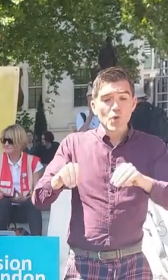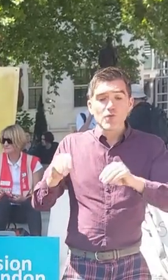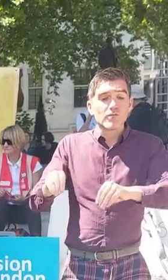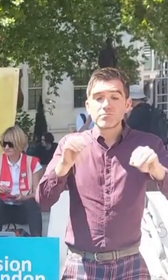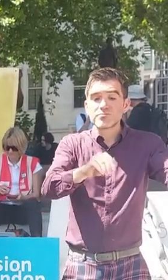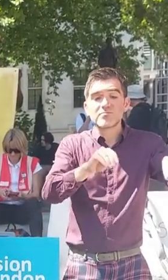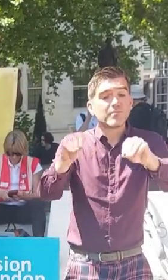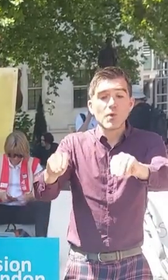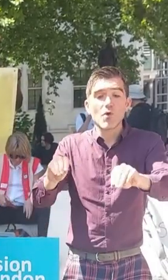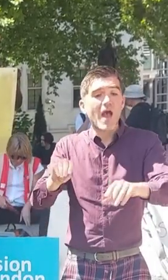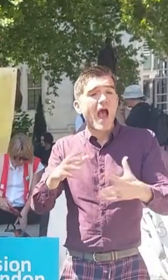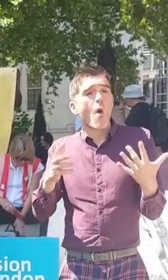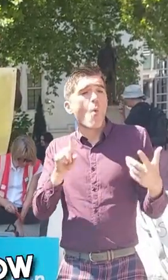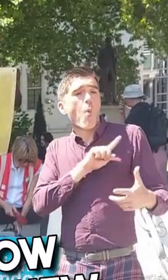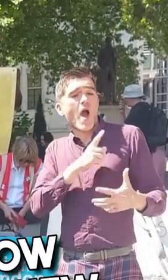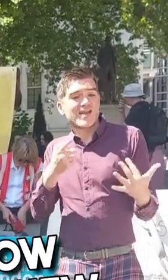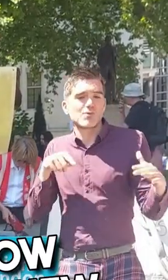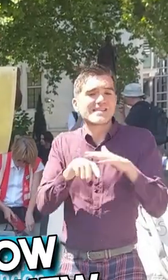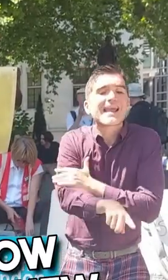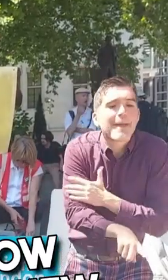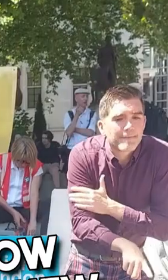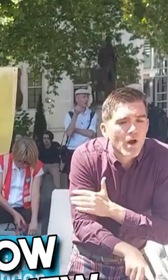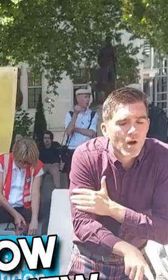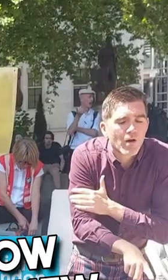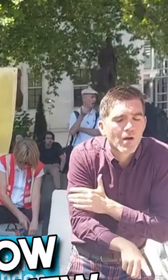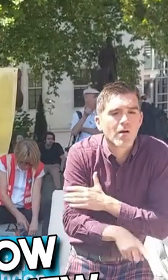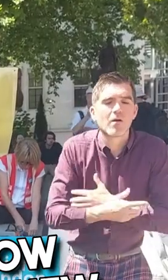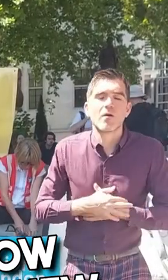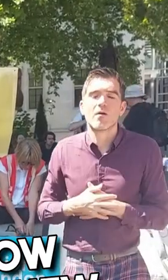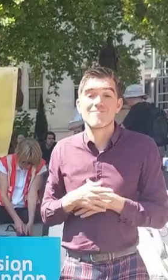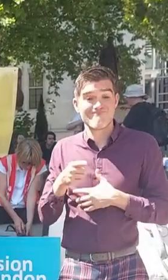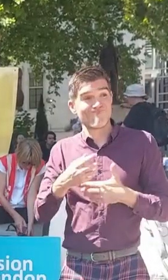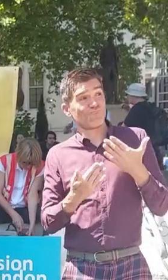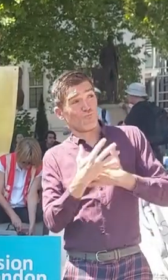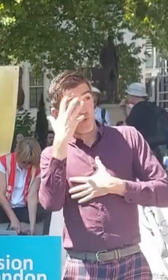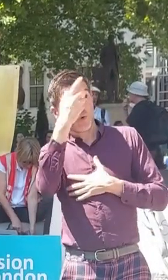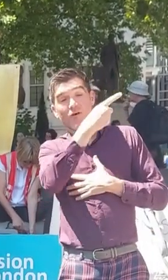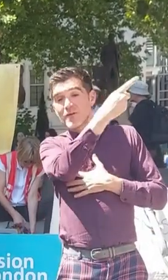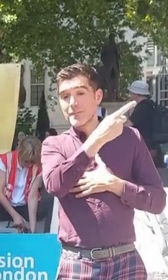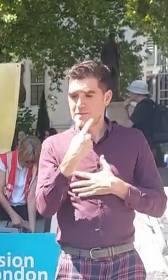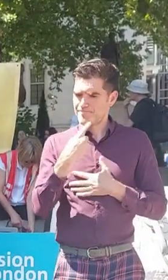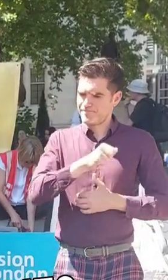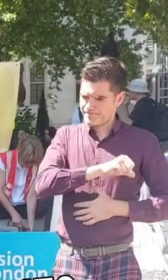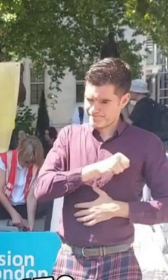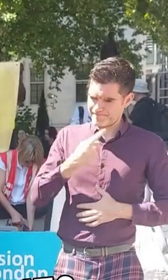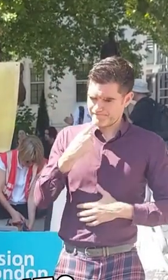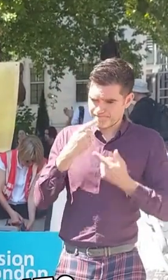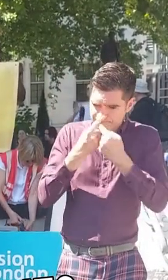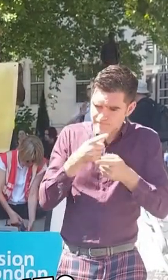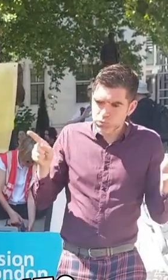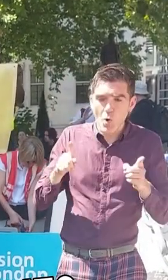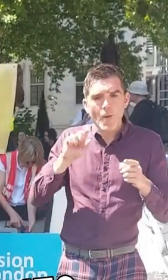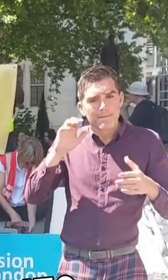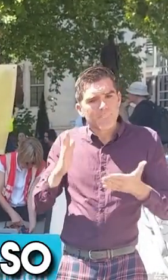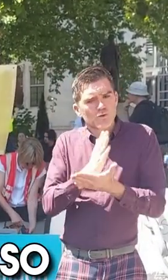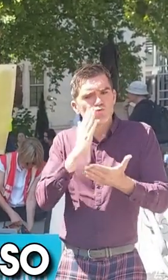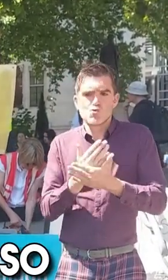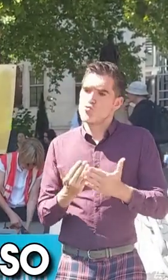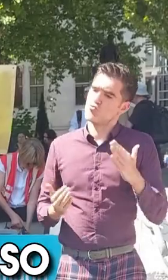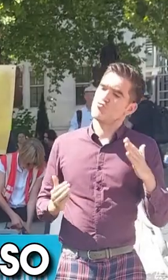properties to escape. We know that this new government has committed to ensuring new homes are built.